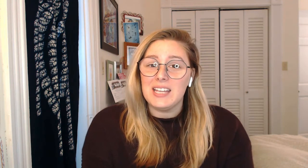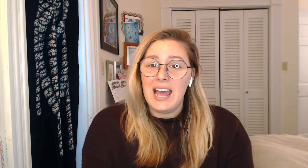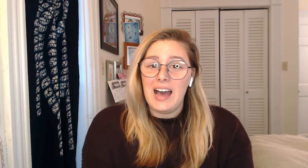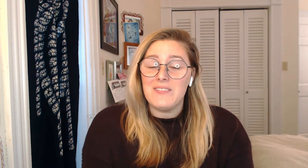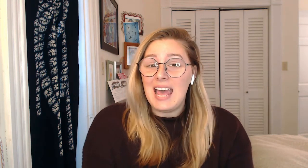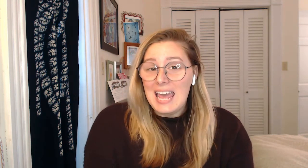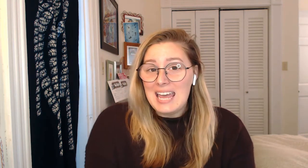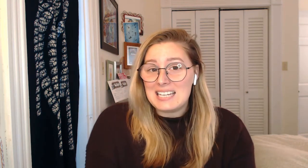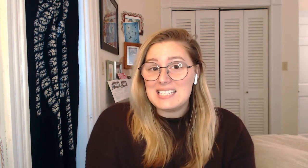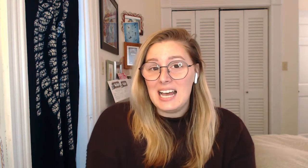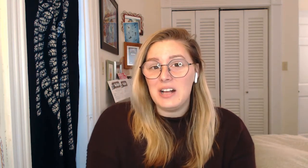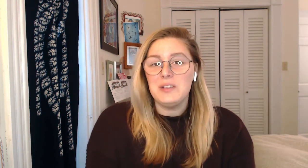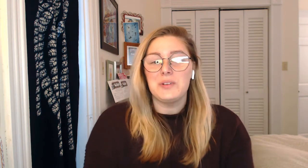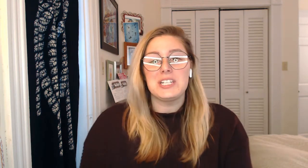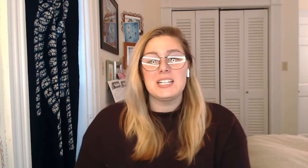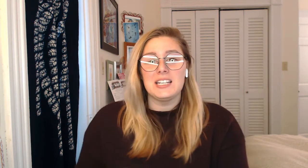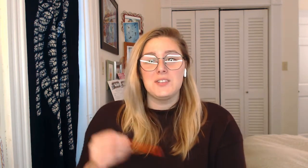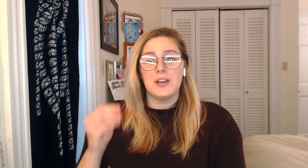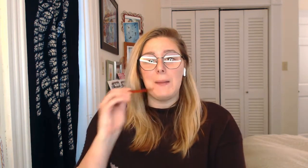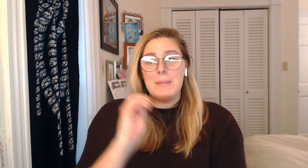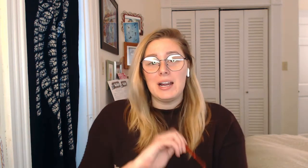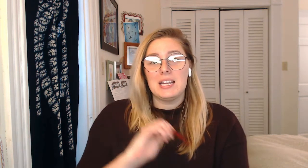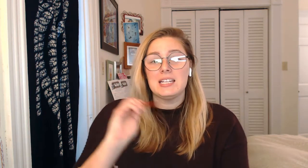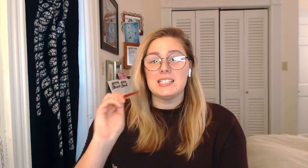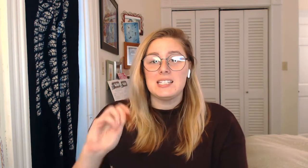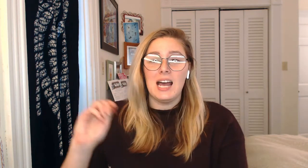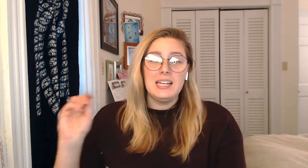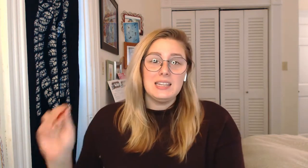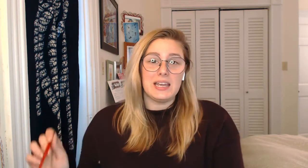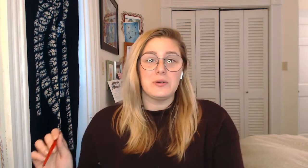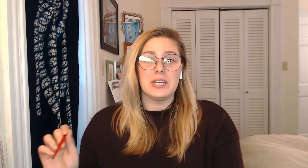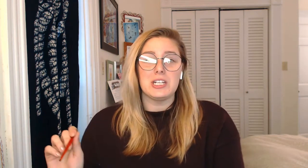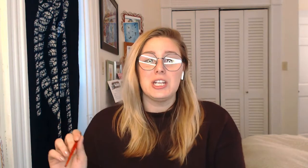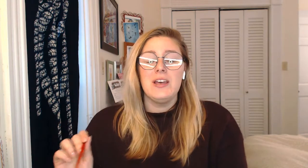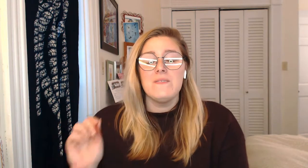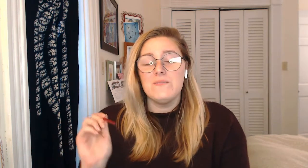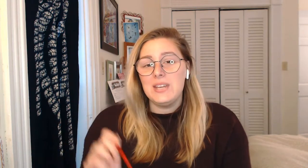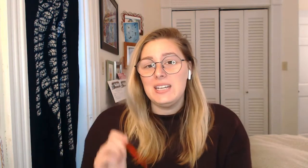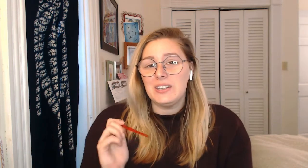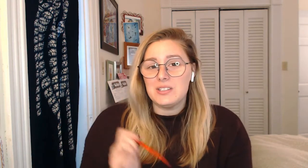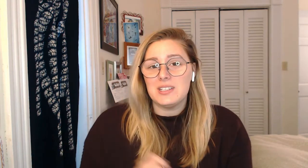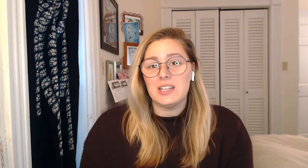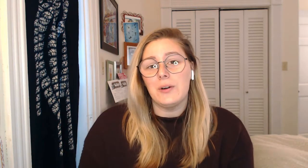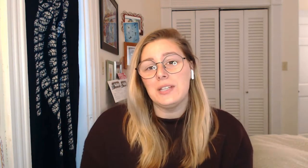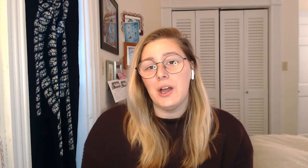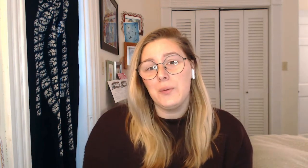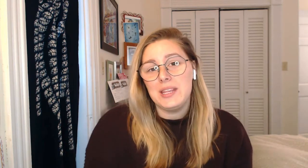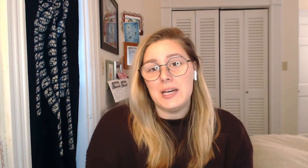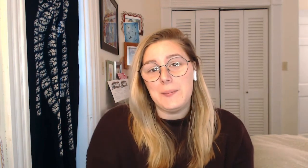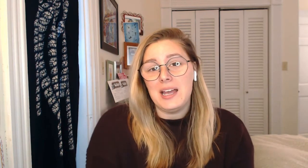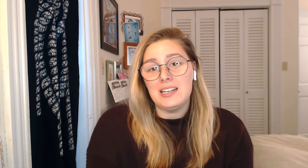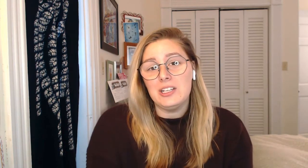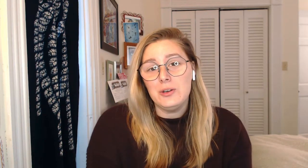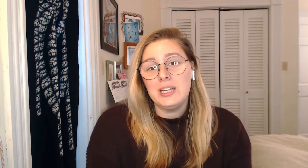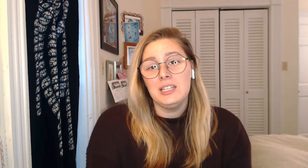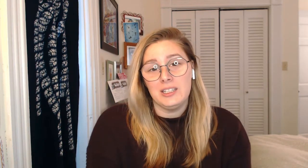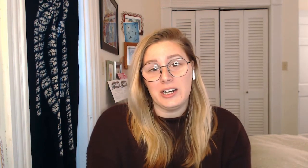have ASL, which stands for American Sign Language, videos that go along with them. And you can learn